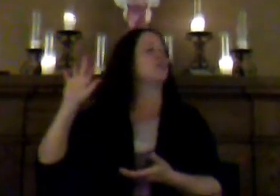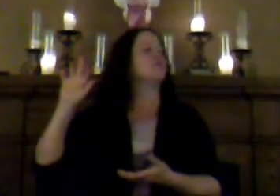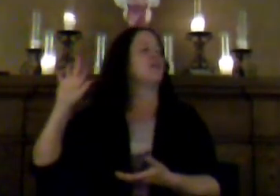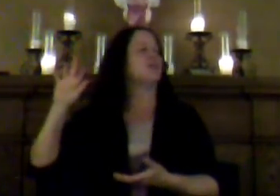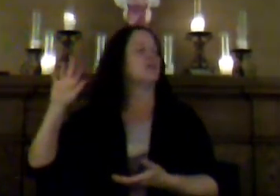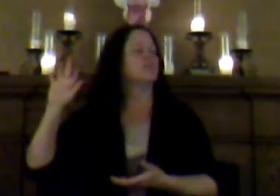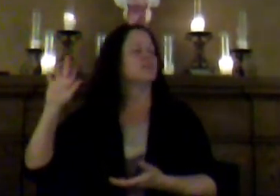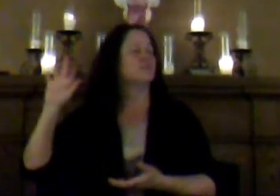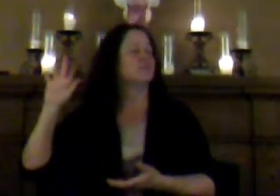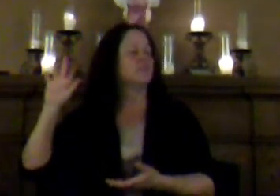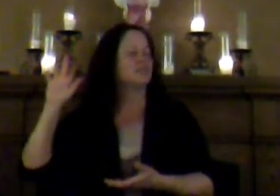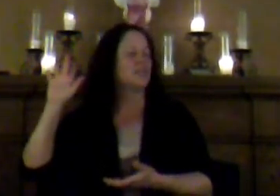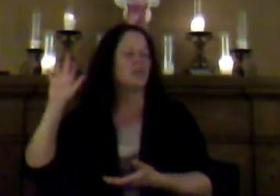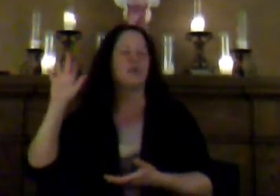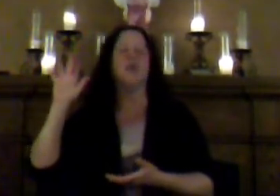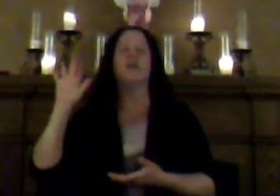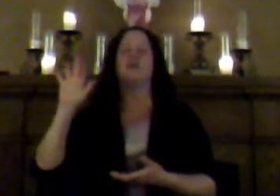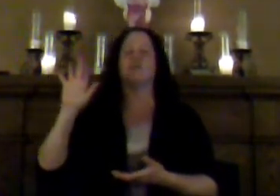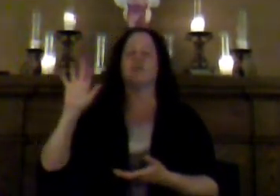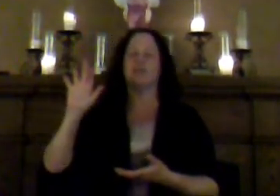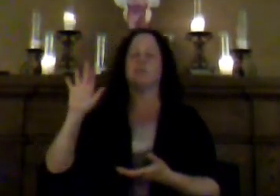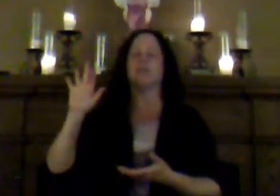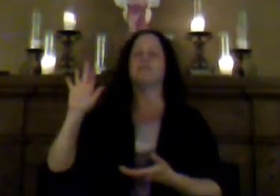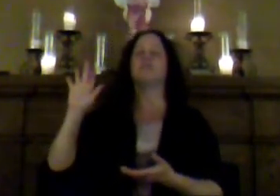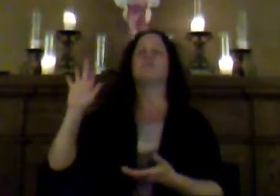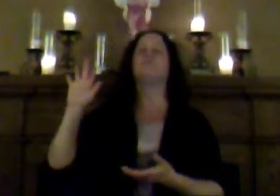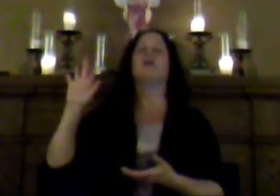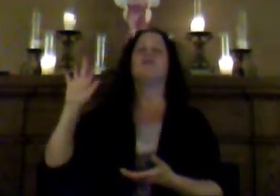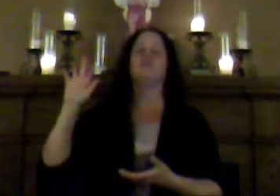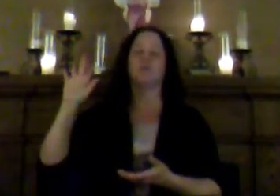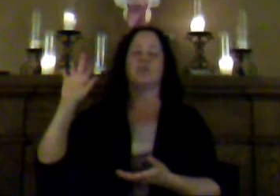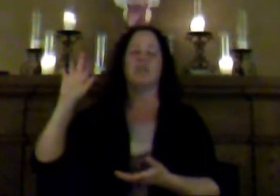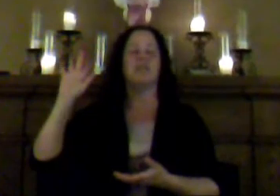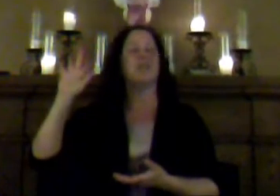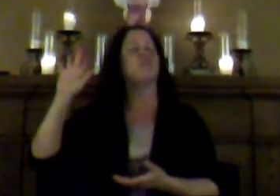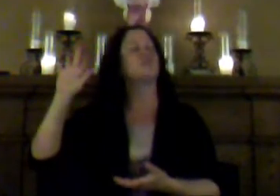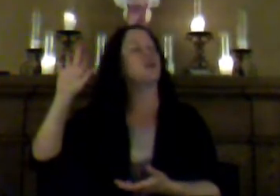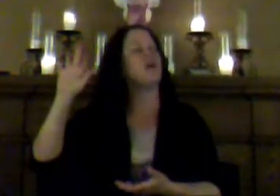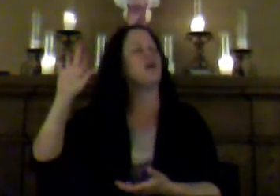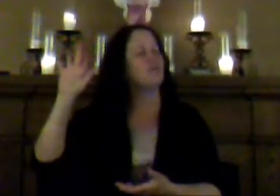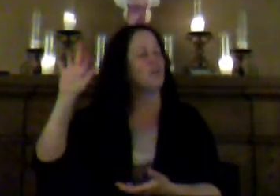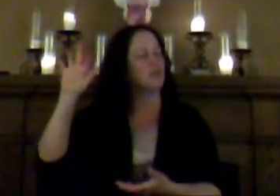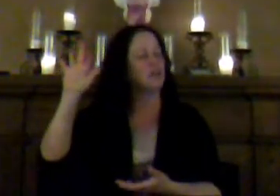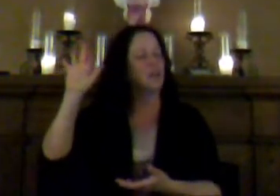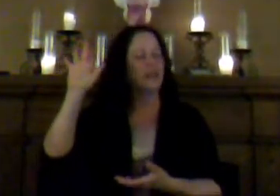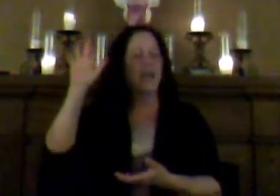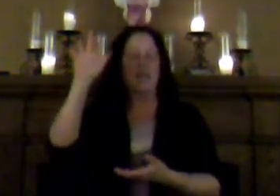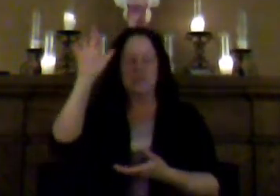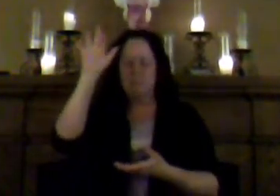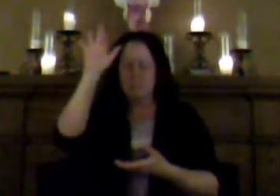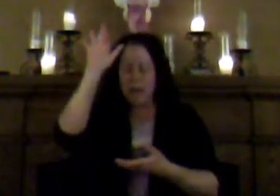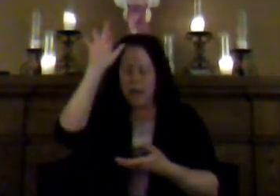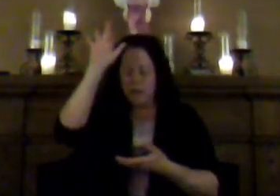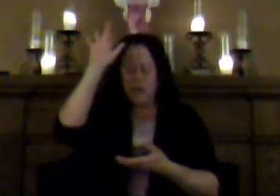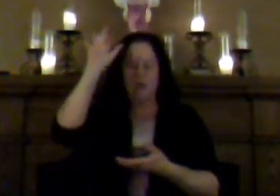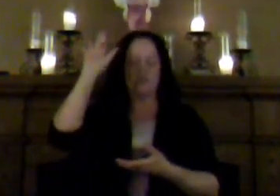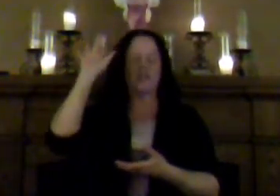talking. Because their ego tries to place them above the person that they feel sorry for. It is better to understand